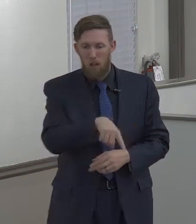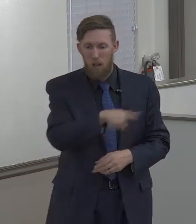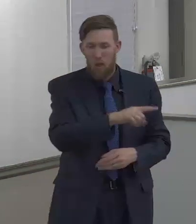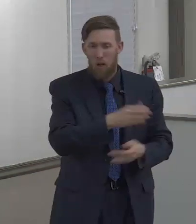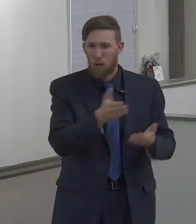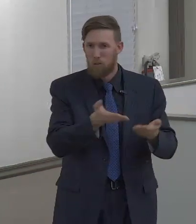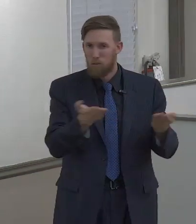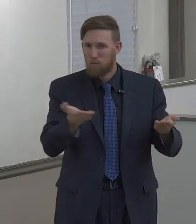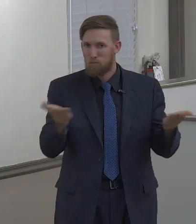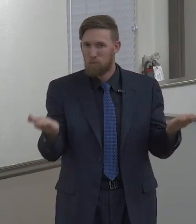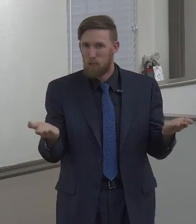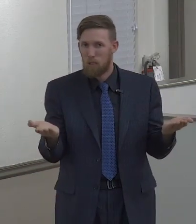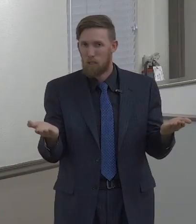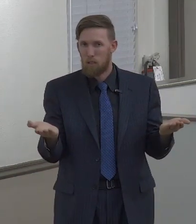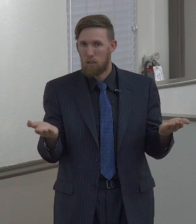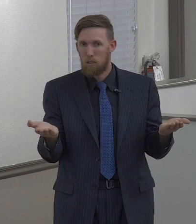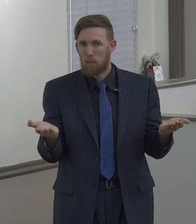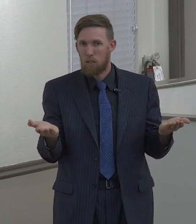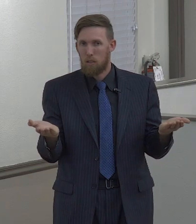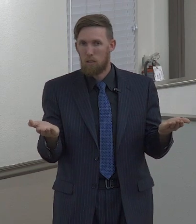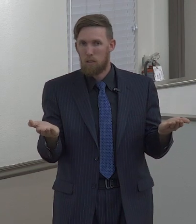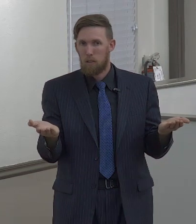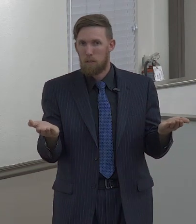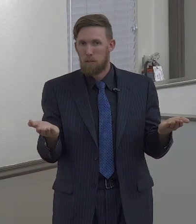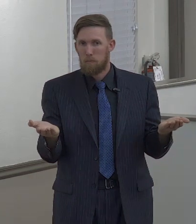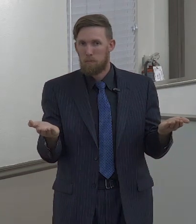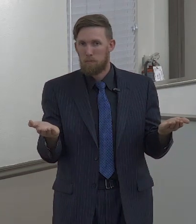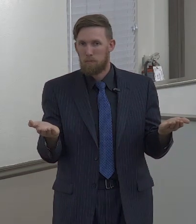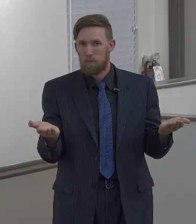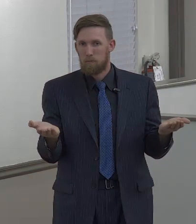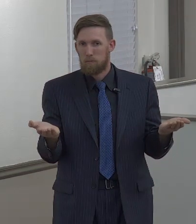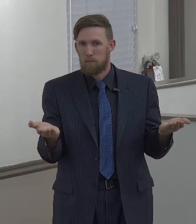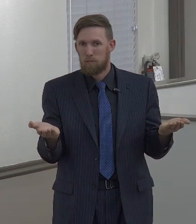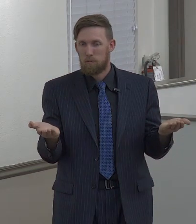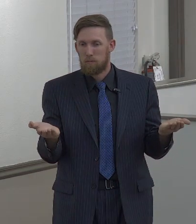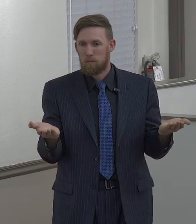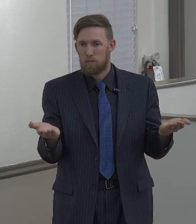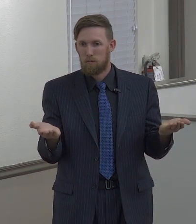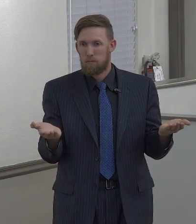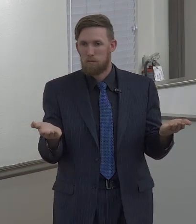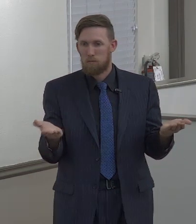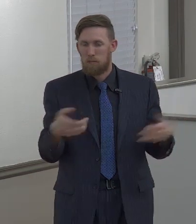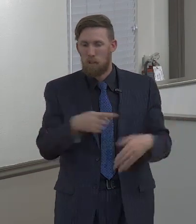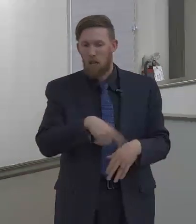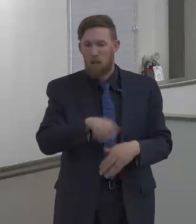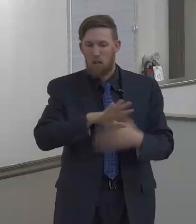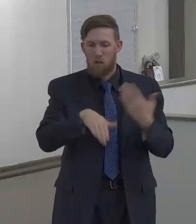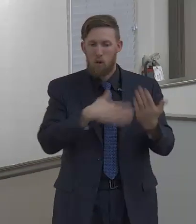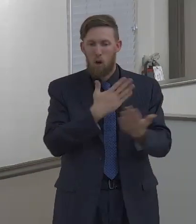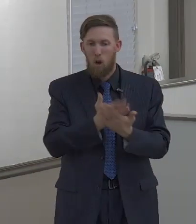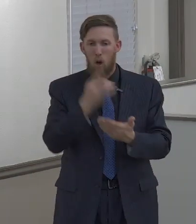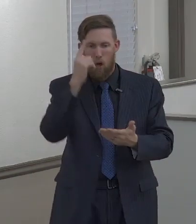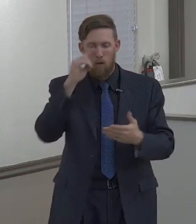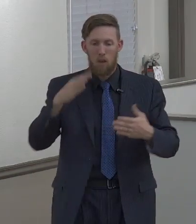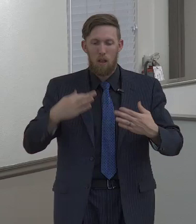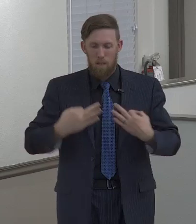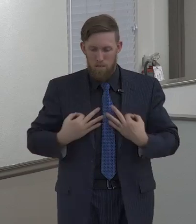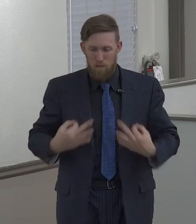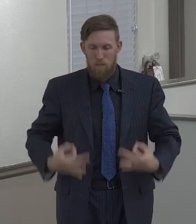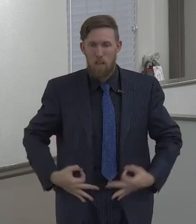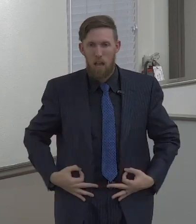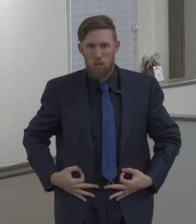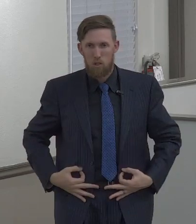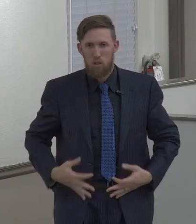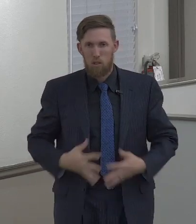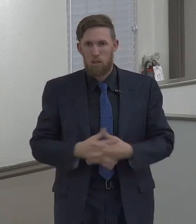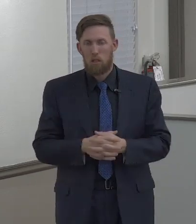that you want. Those things, the things that we're going to list here tonight, that is food for